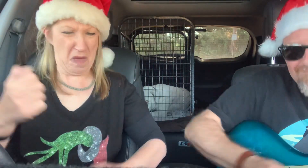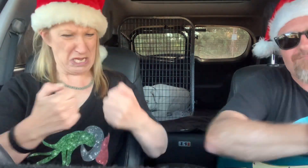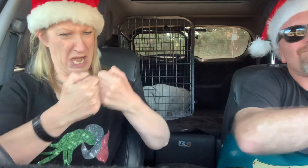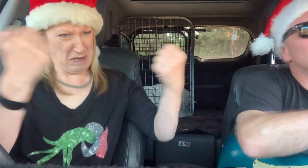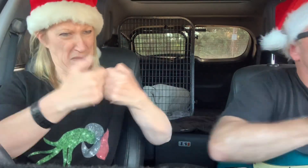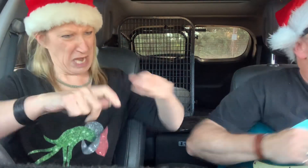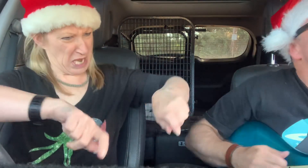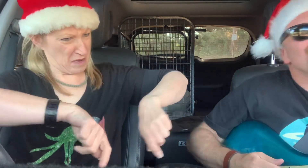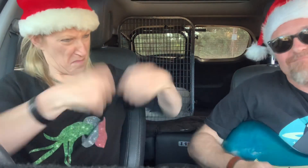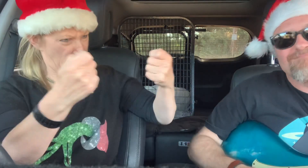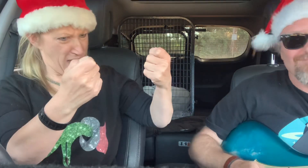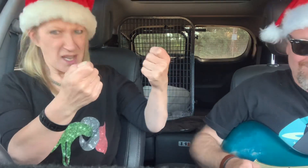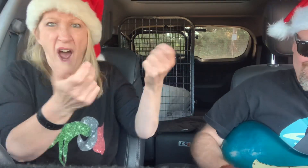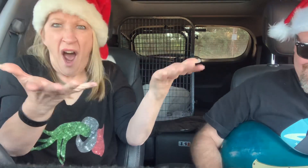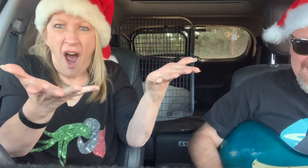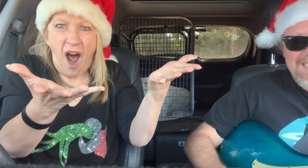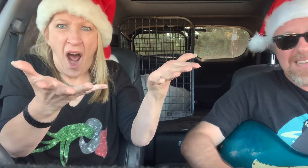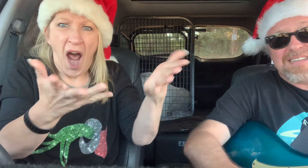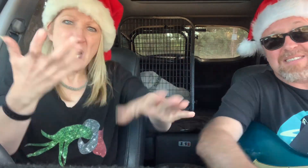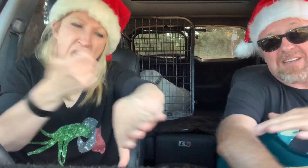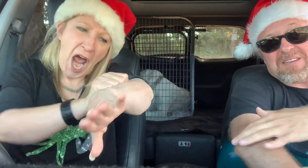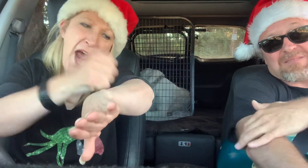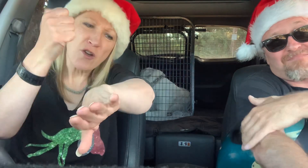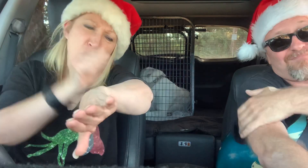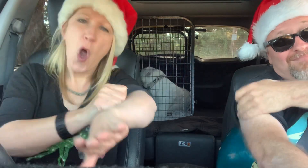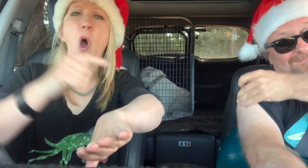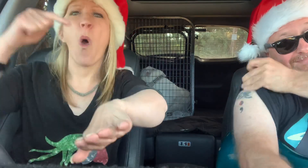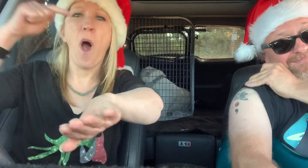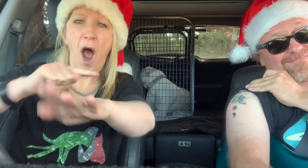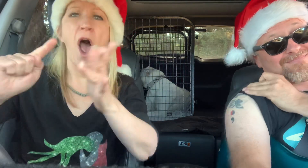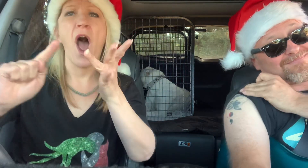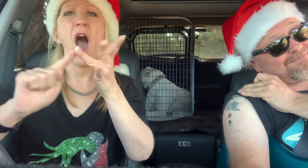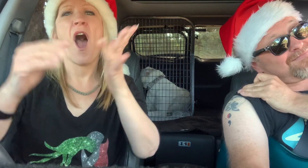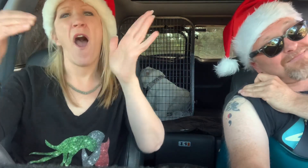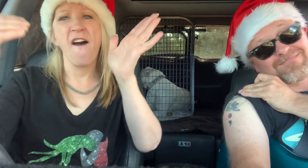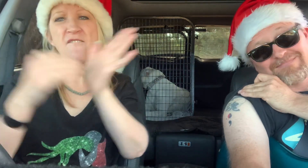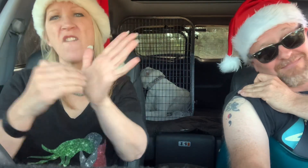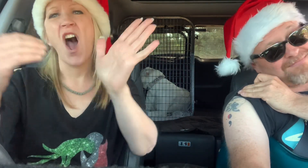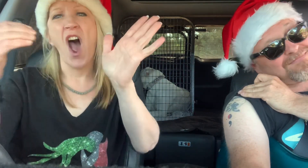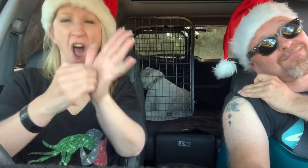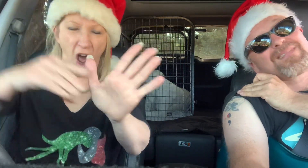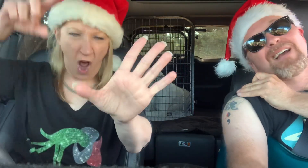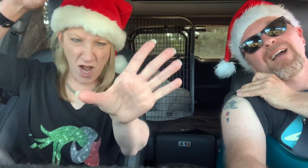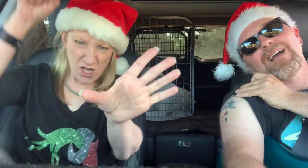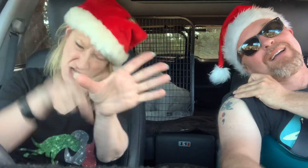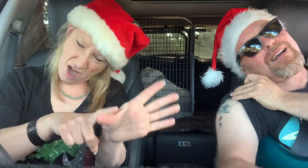never stand and dance And a ten to mama one Six